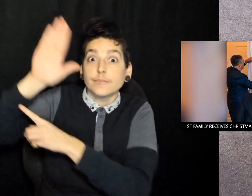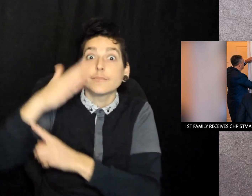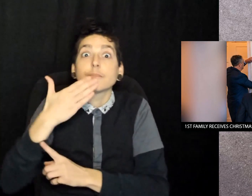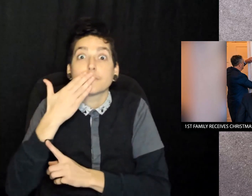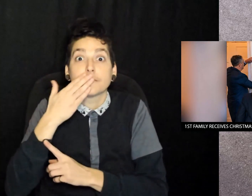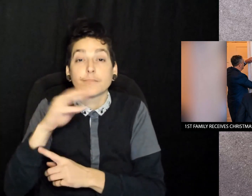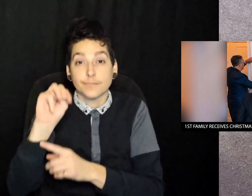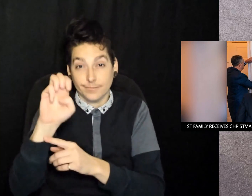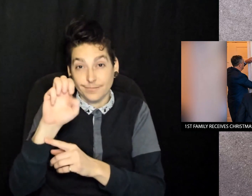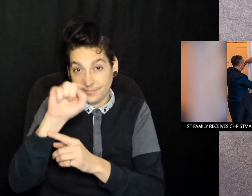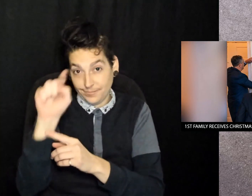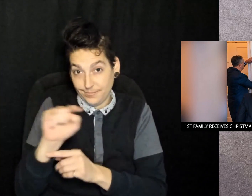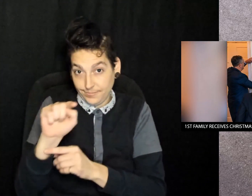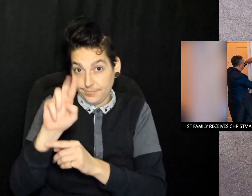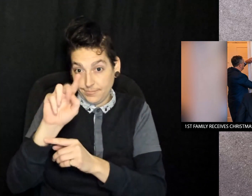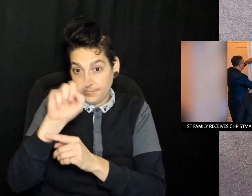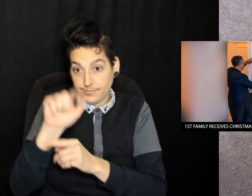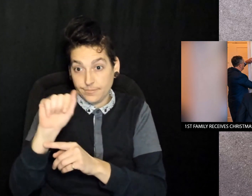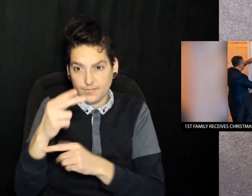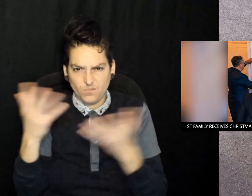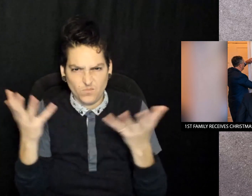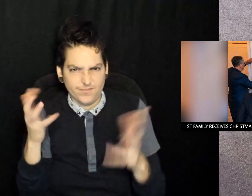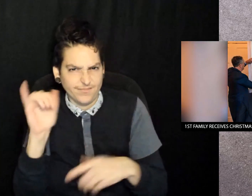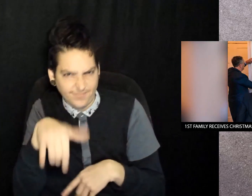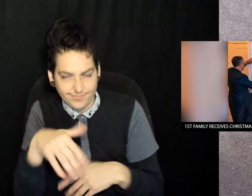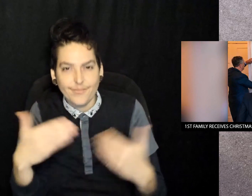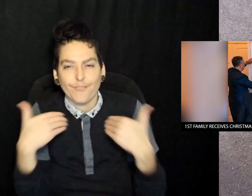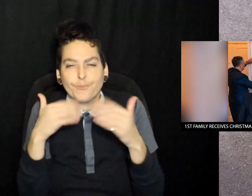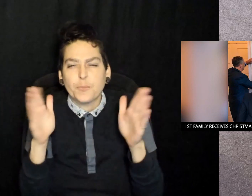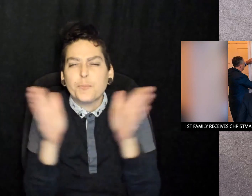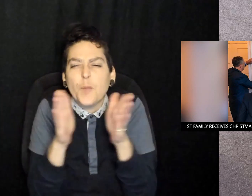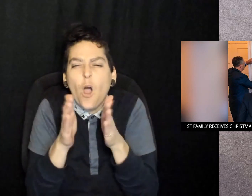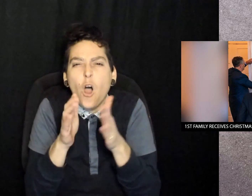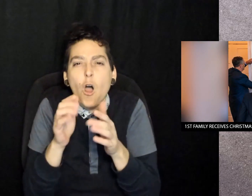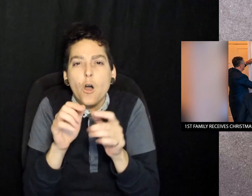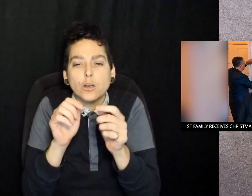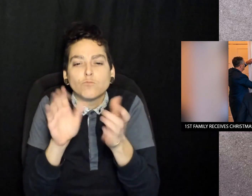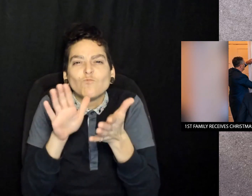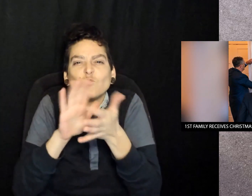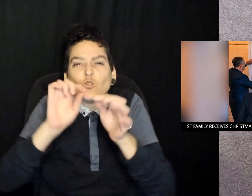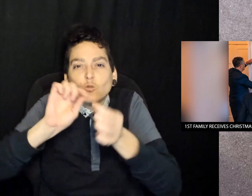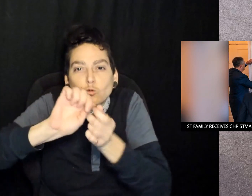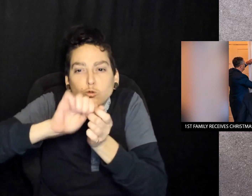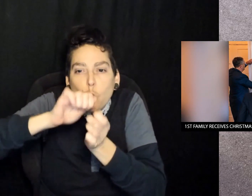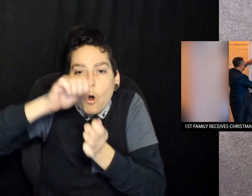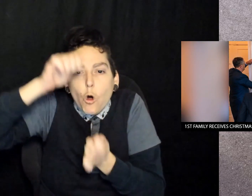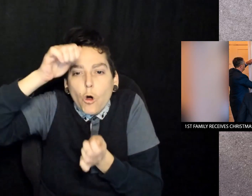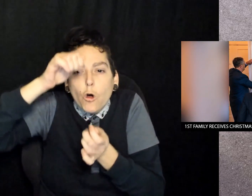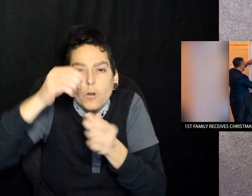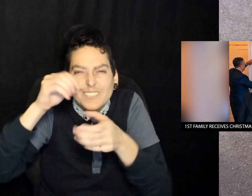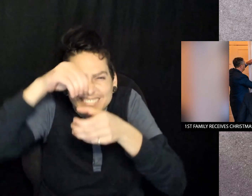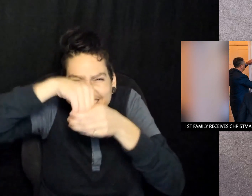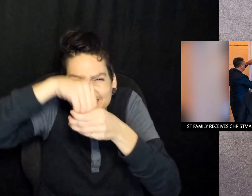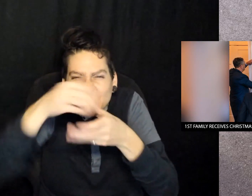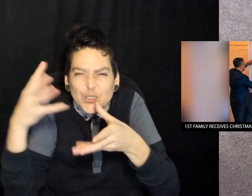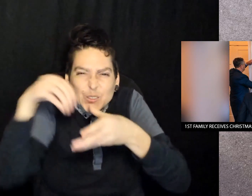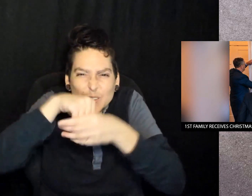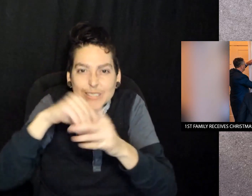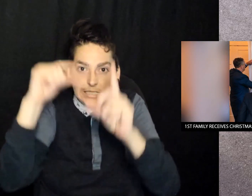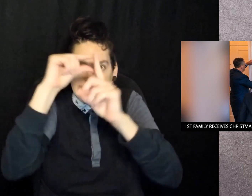A mezuzah has a small scroll inside that includes